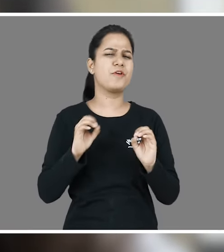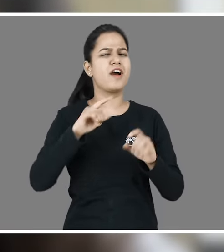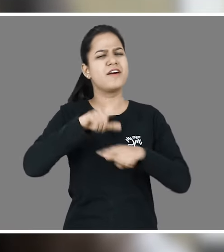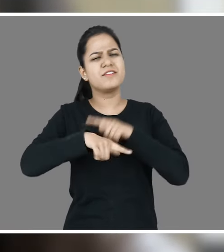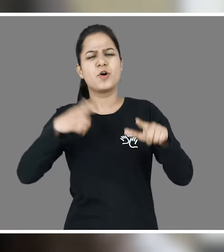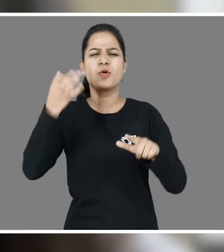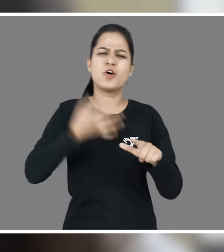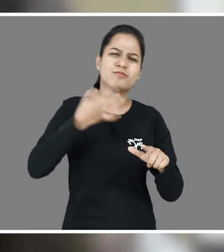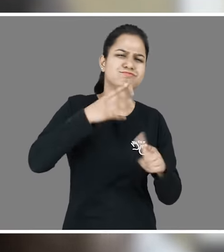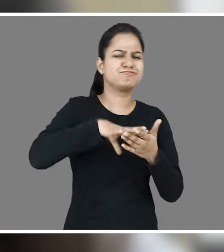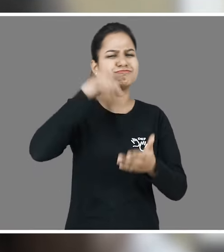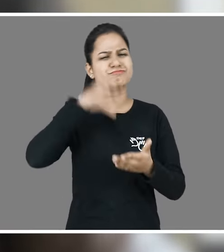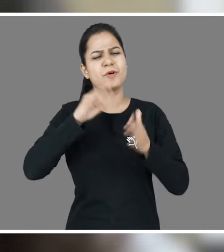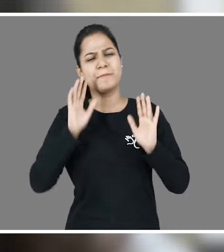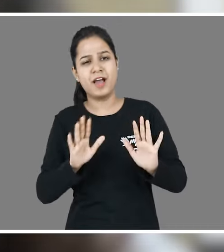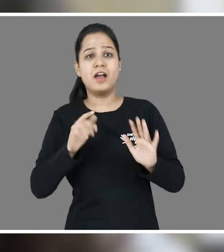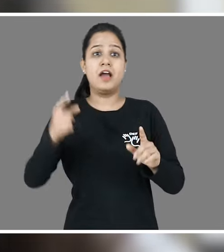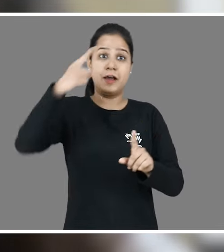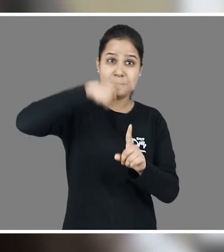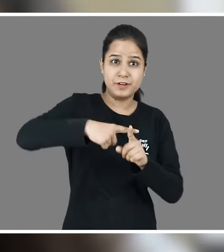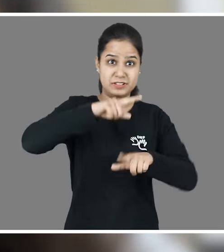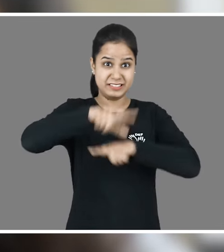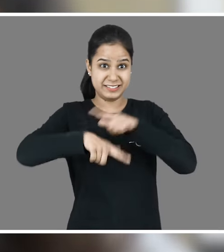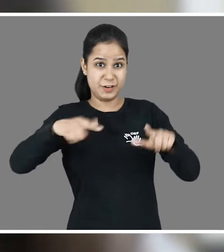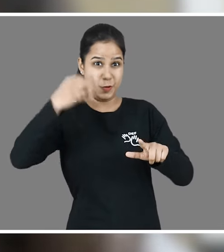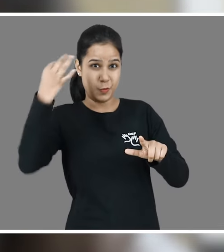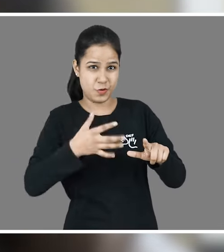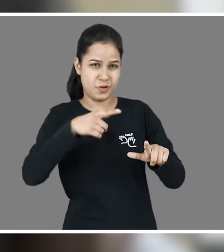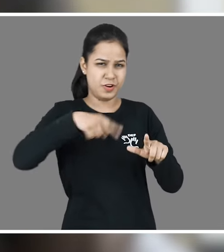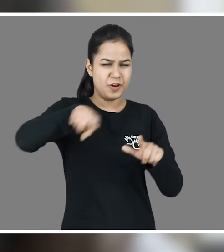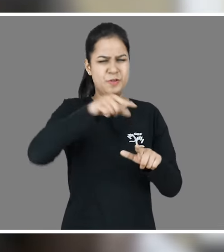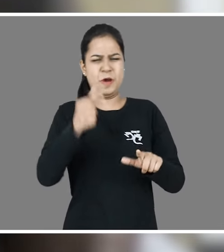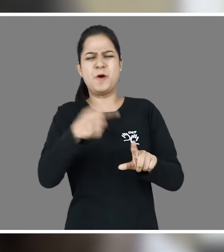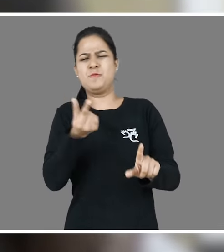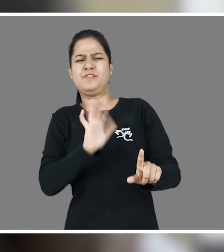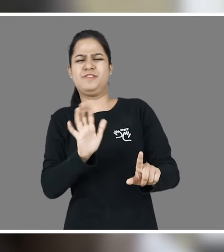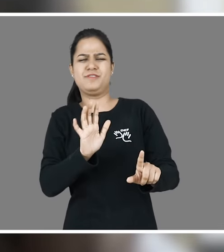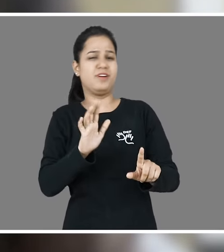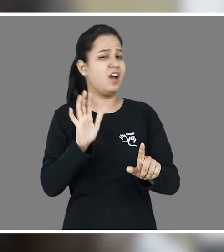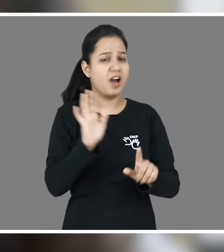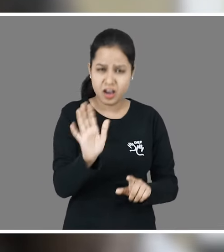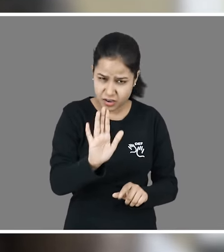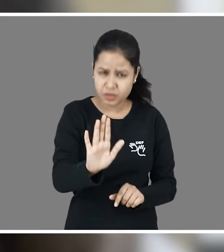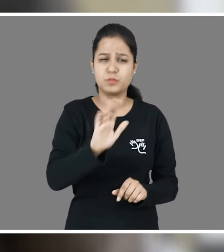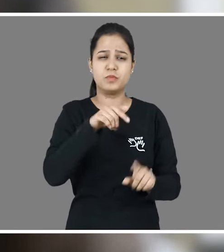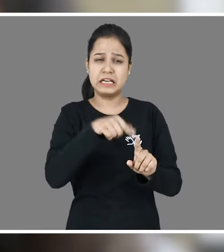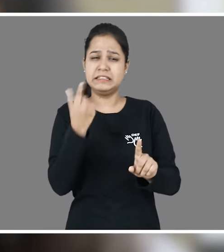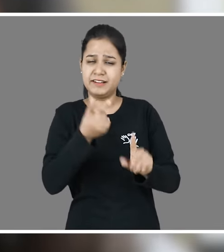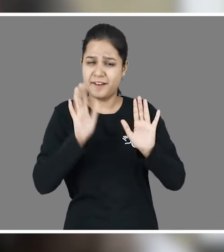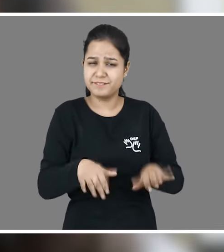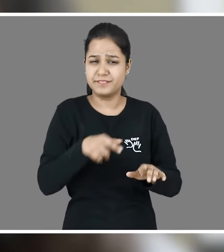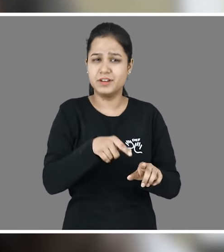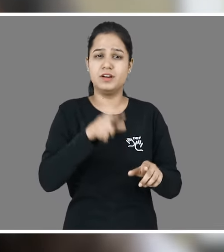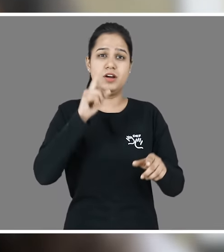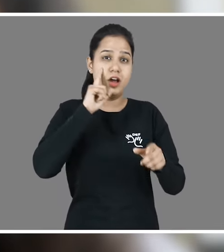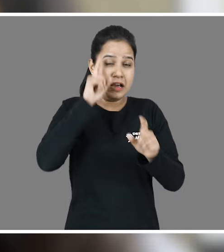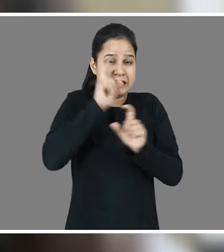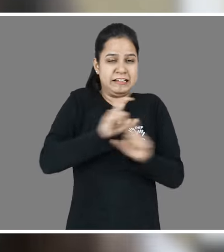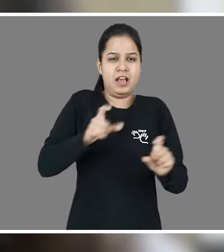it's needed. I learned so much about the Deaf community and the myths around, you know, what we think about